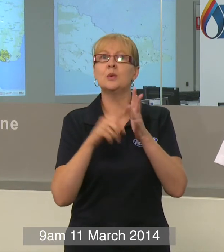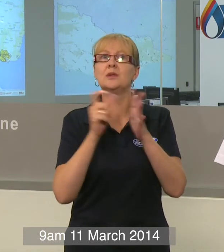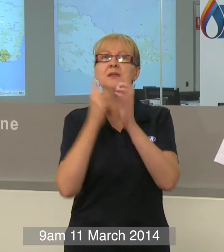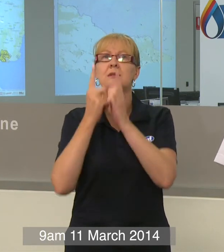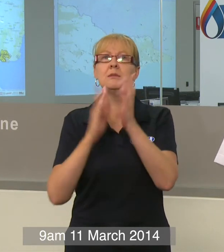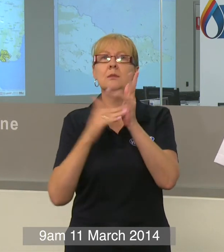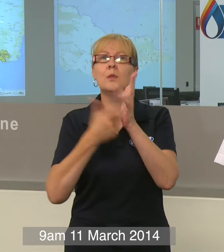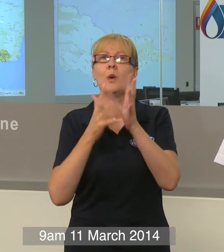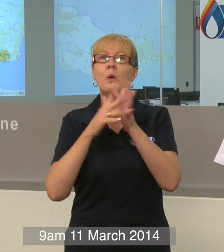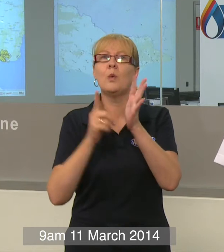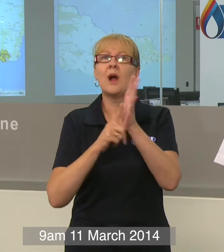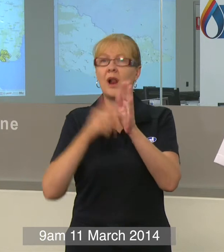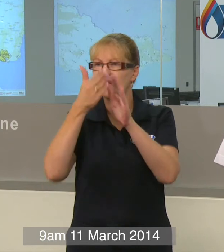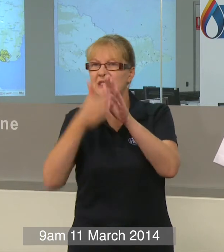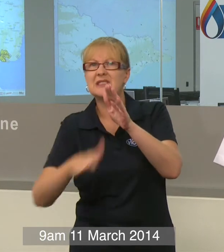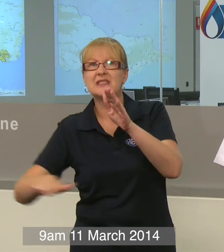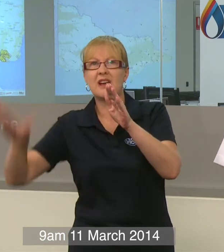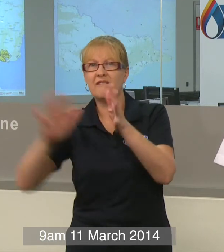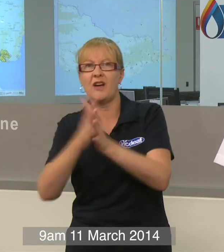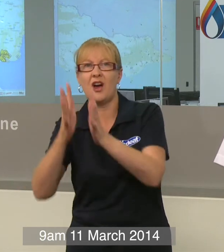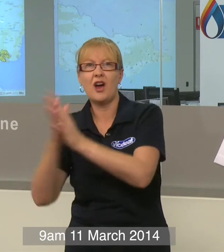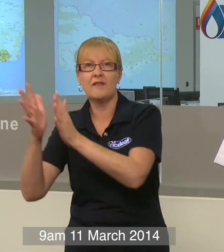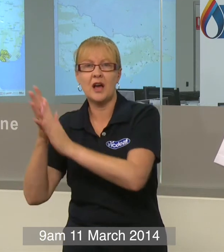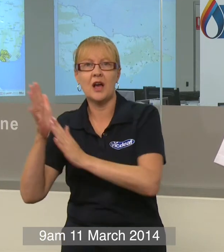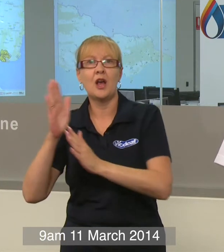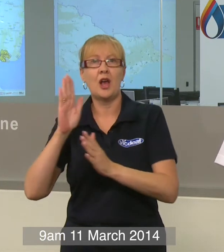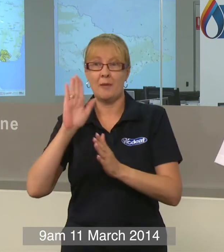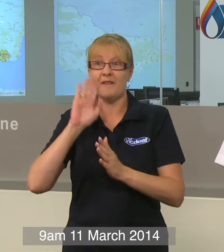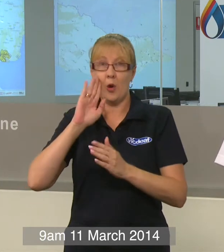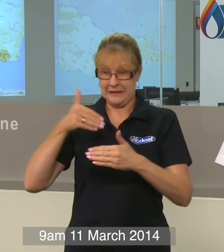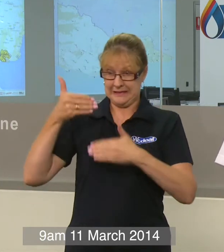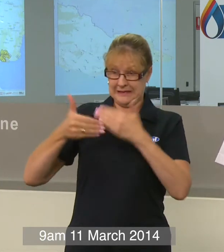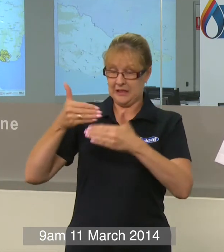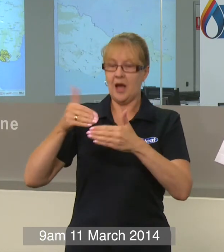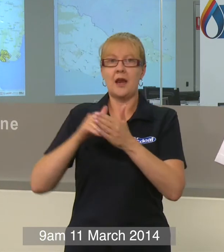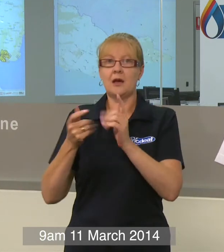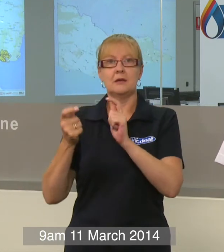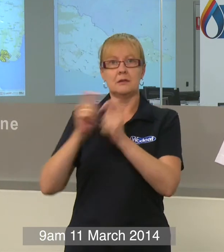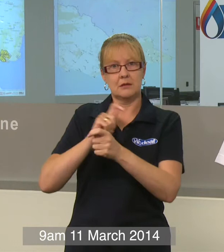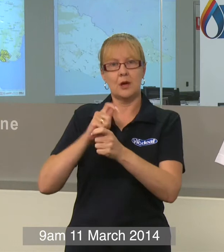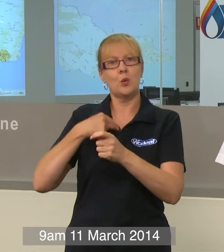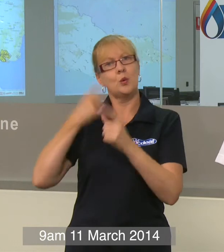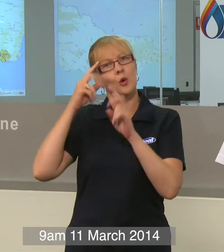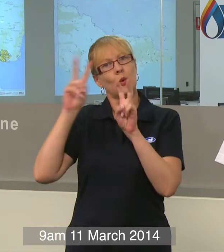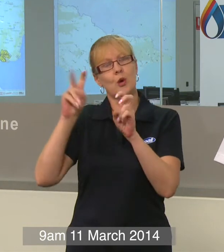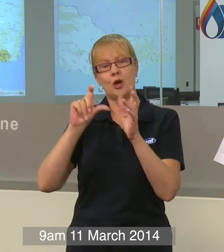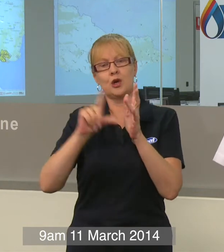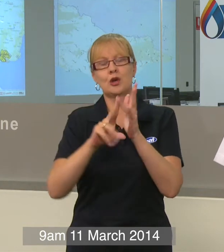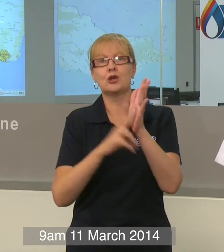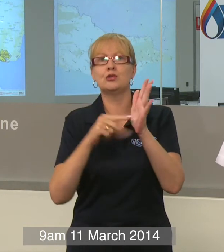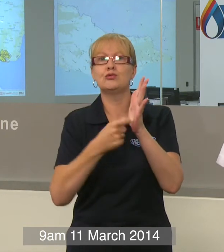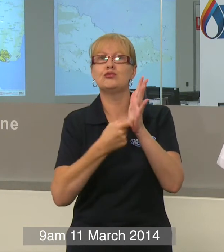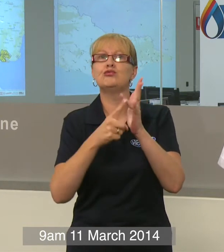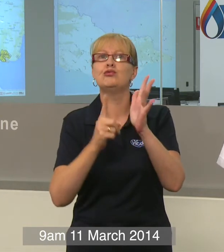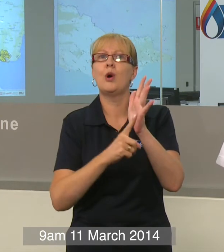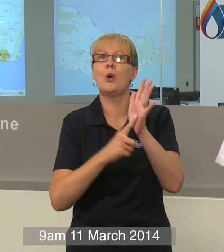10th, we changed the status of the fire from a going fire to that controlled and when we say controlled it means you won't